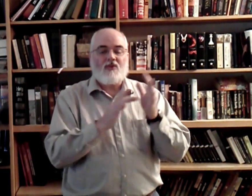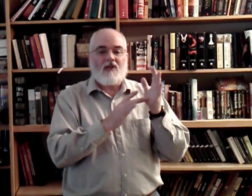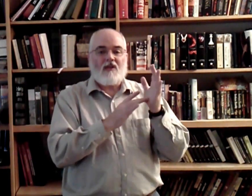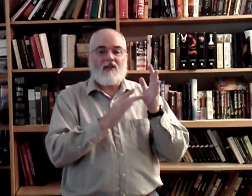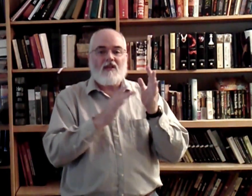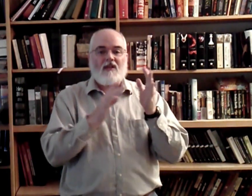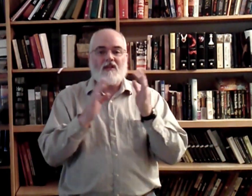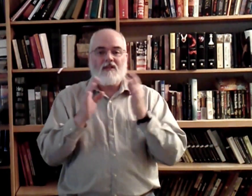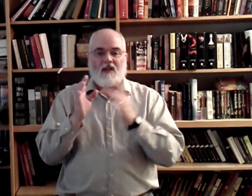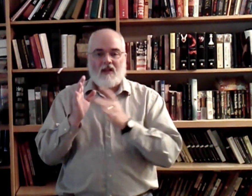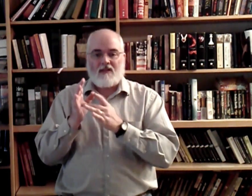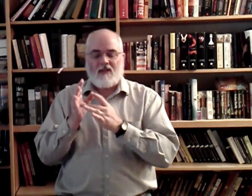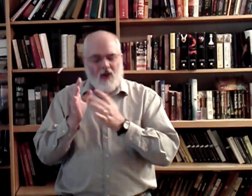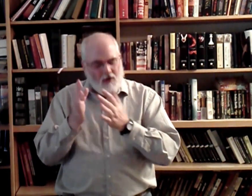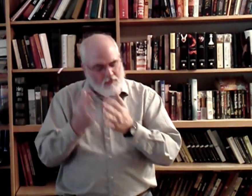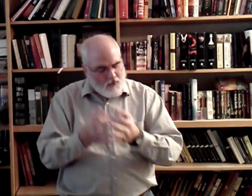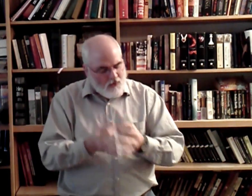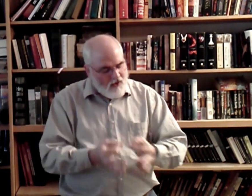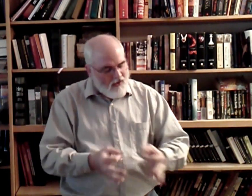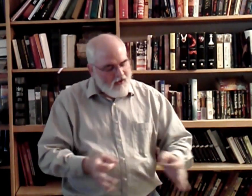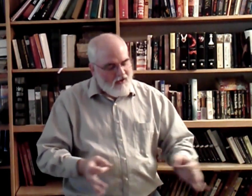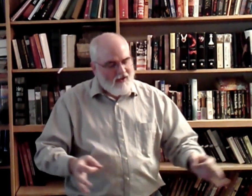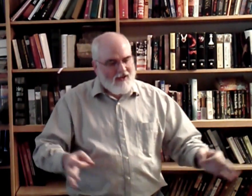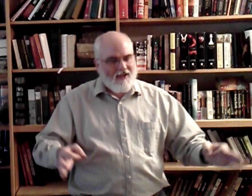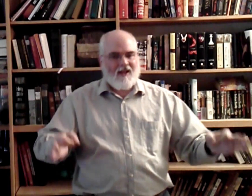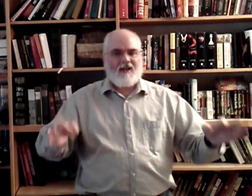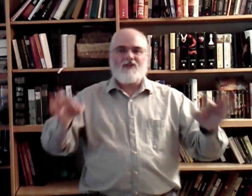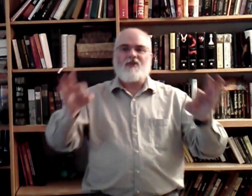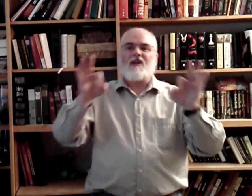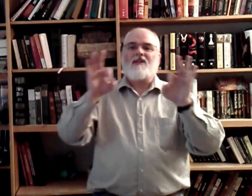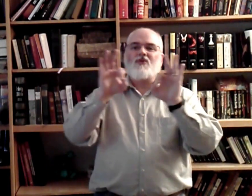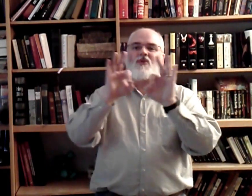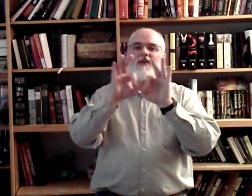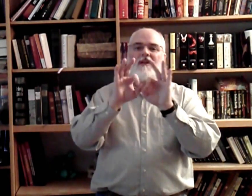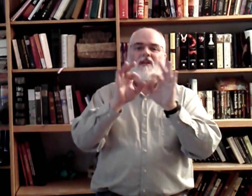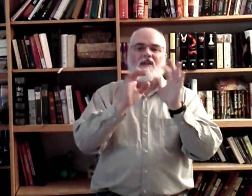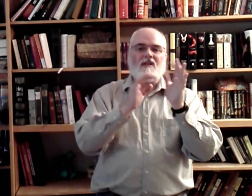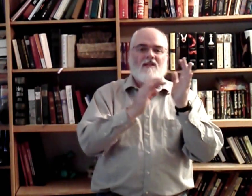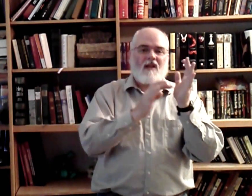Jesus, precious Jesus.